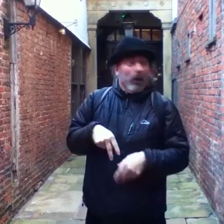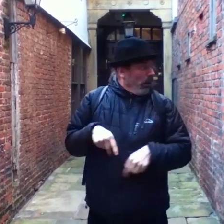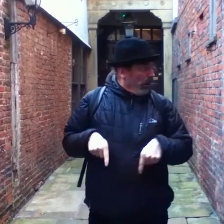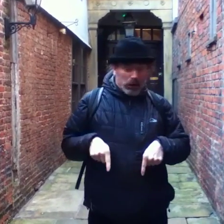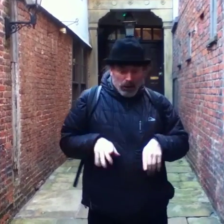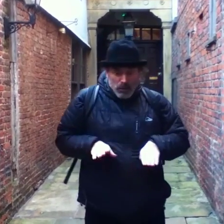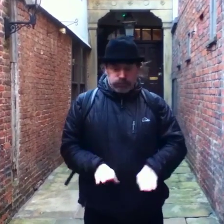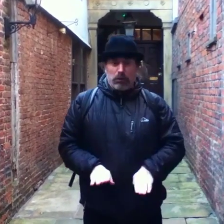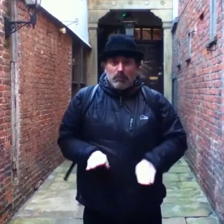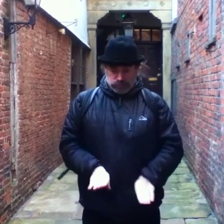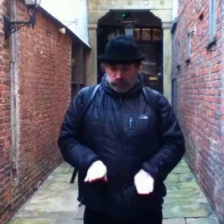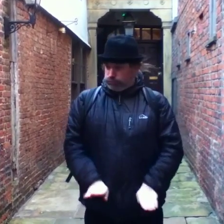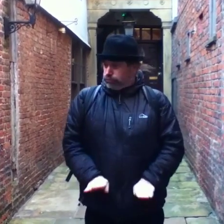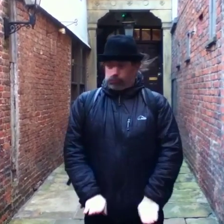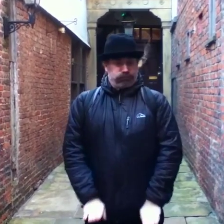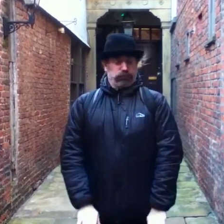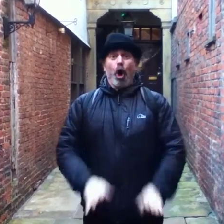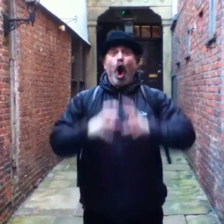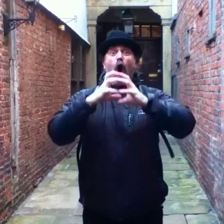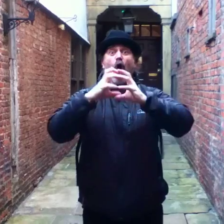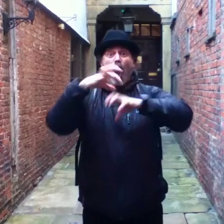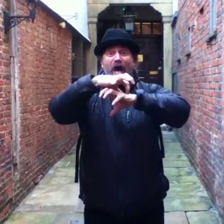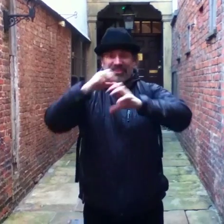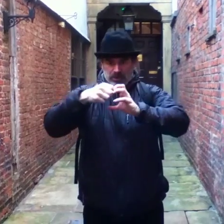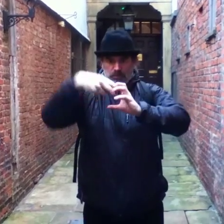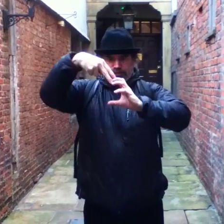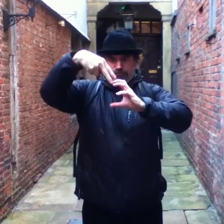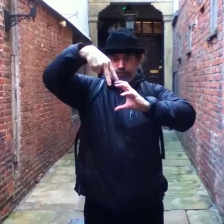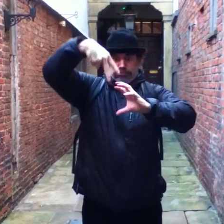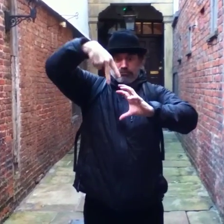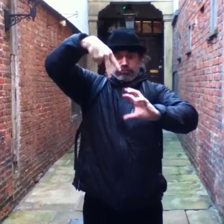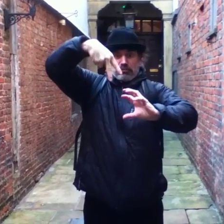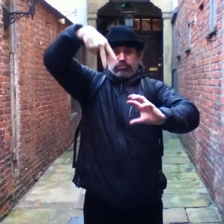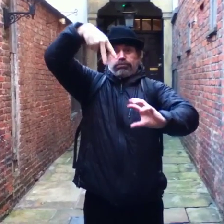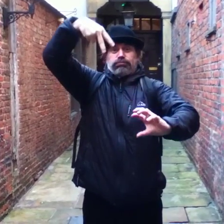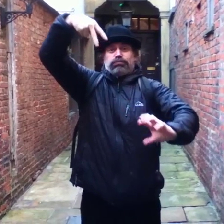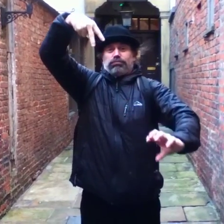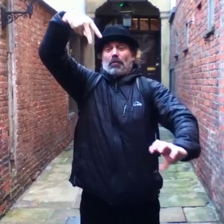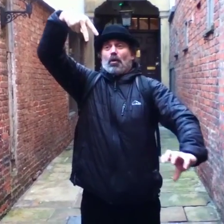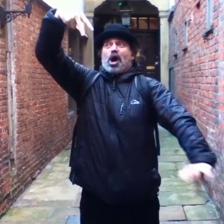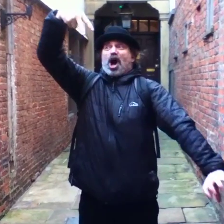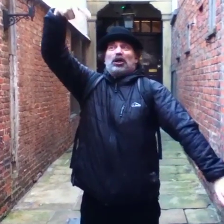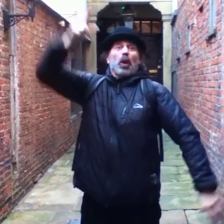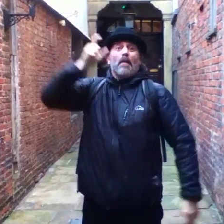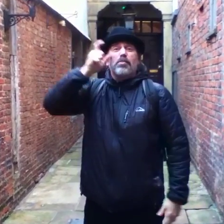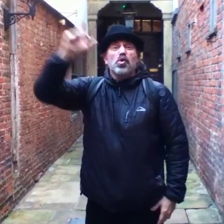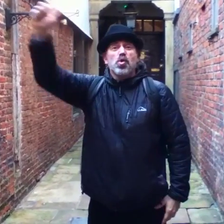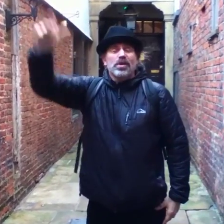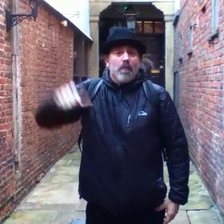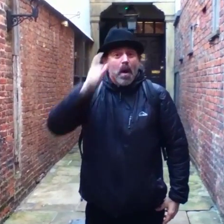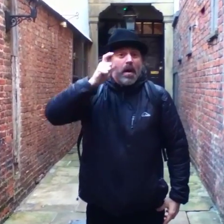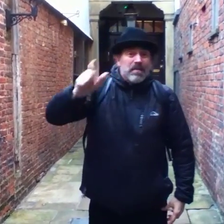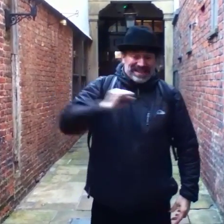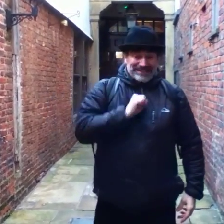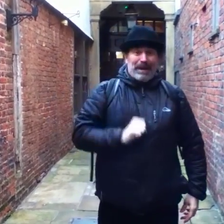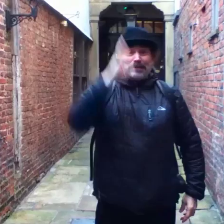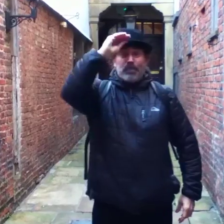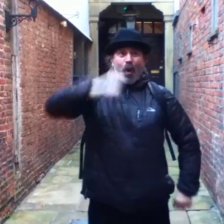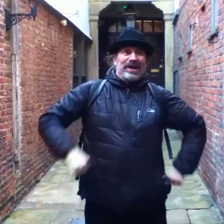passing the birds, getting taller and taller, out into the atmosphere, getting taller and taller, past the ozone layer, out into space, passing the